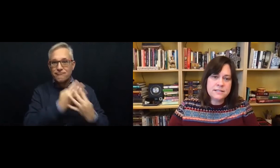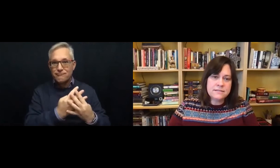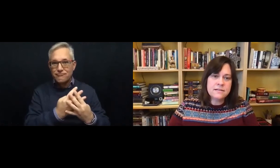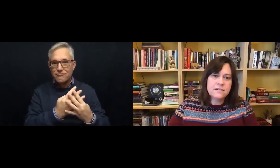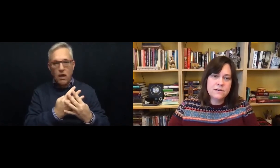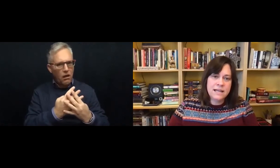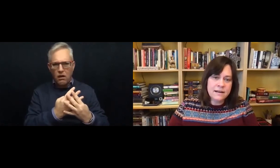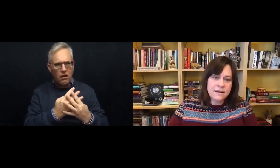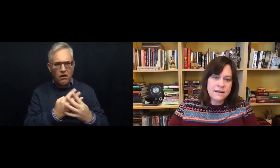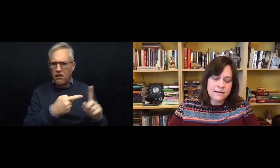could heal.